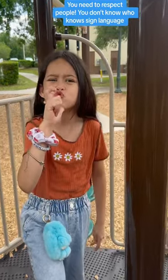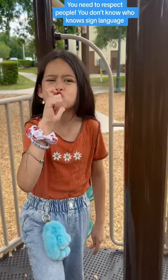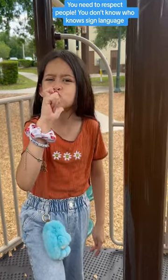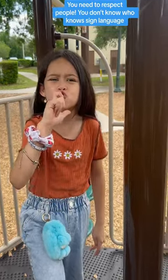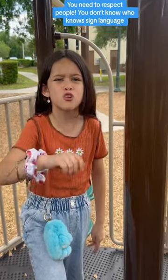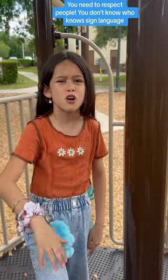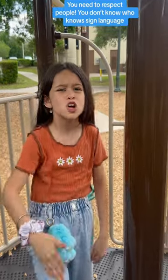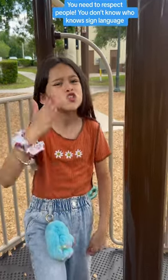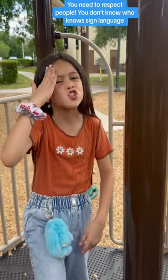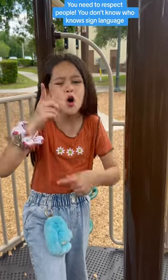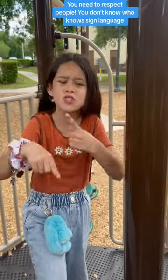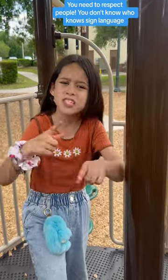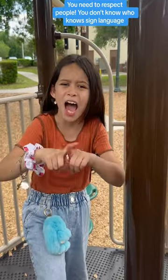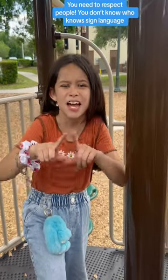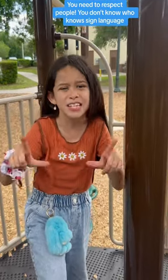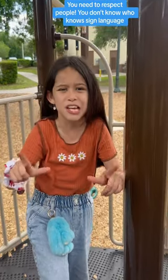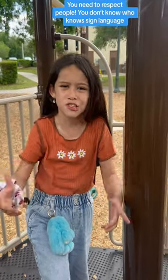who you are. No sign answer.